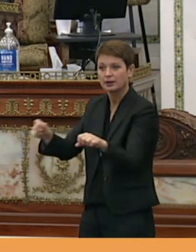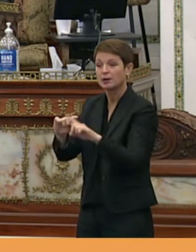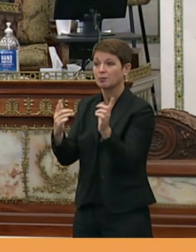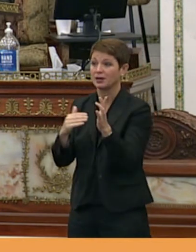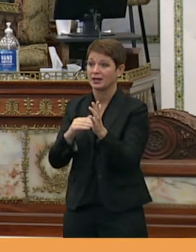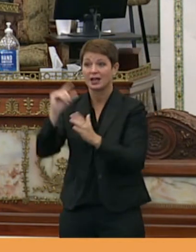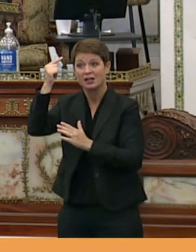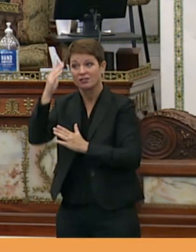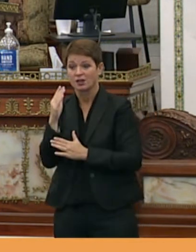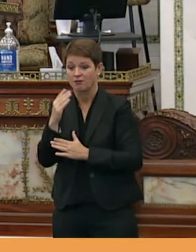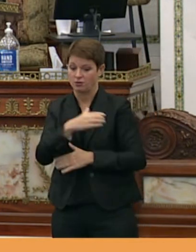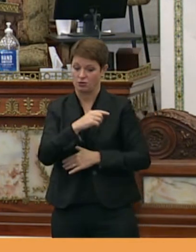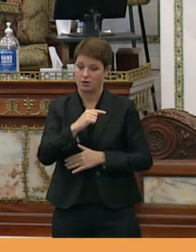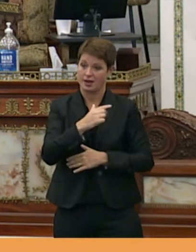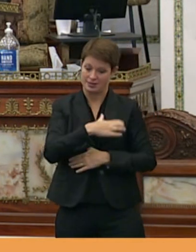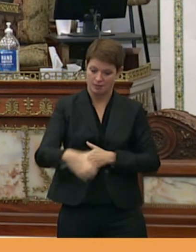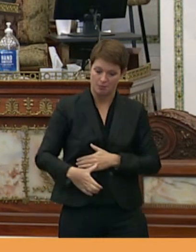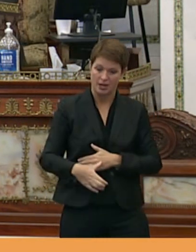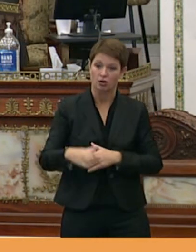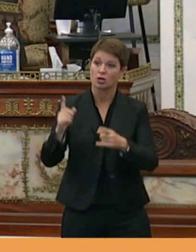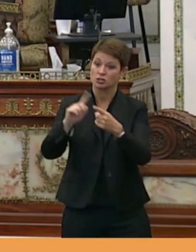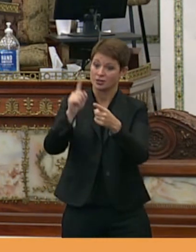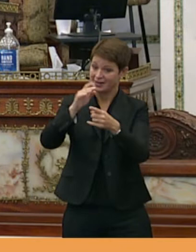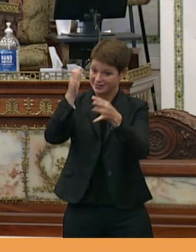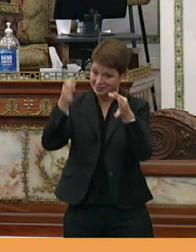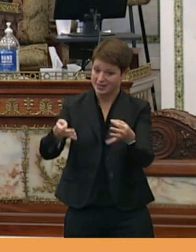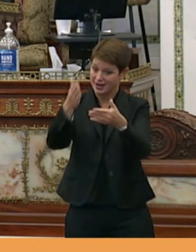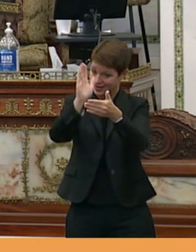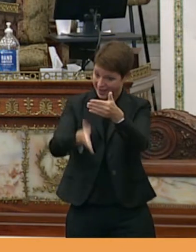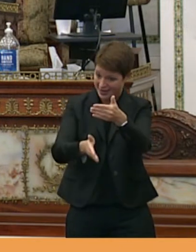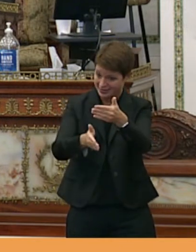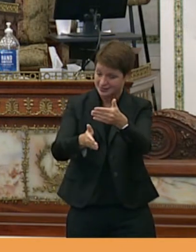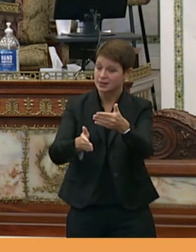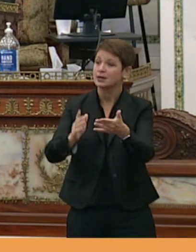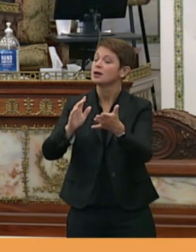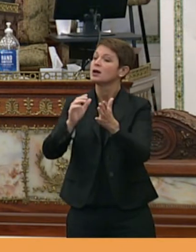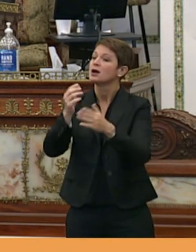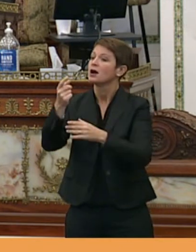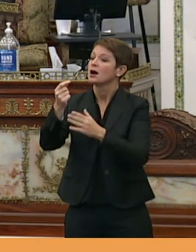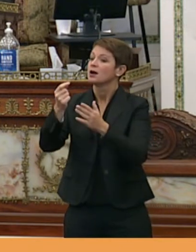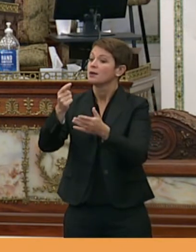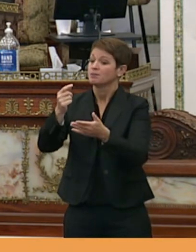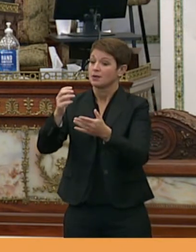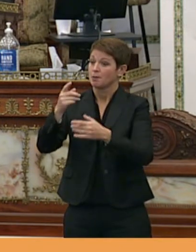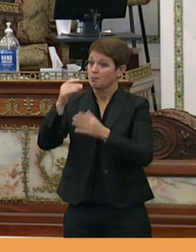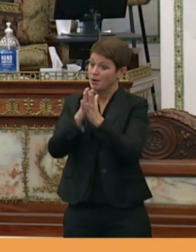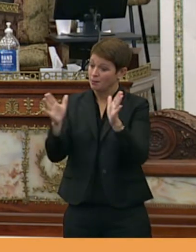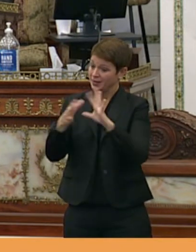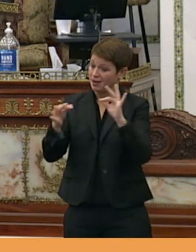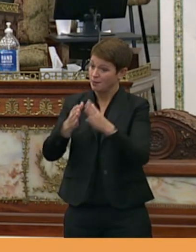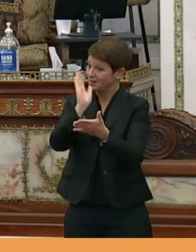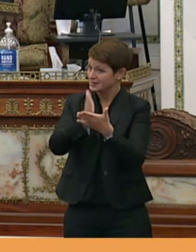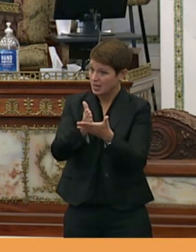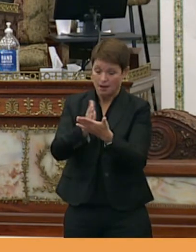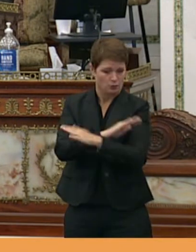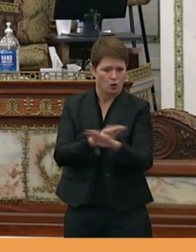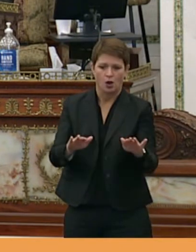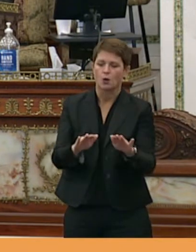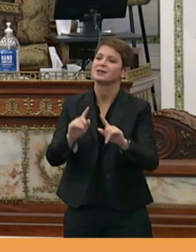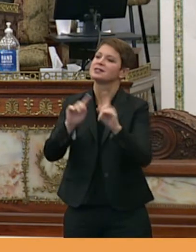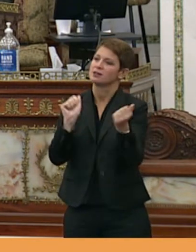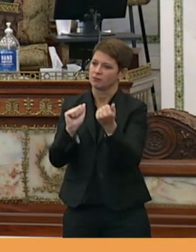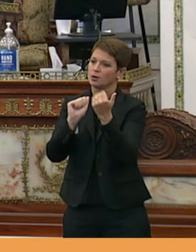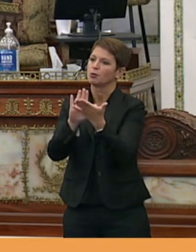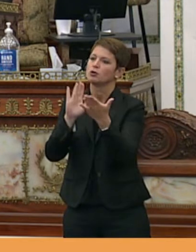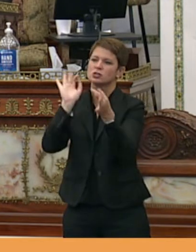mayor declare that the emergency has ended we are not eliminating public comment instead we are implementing a different approach which